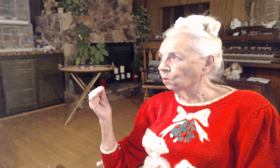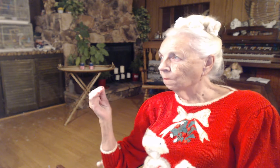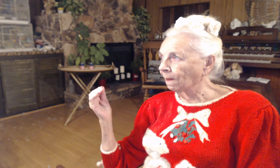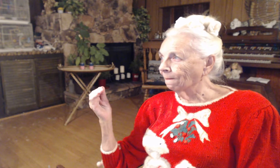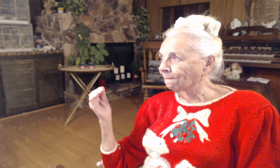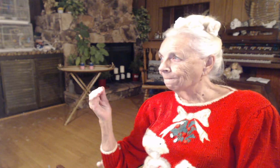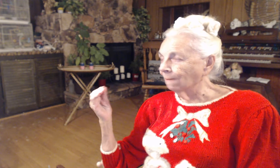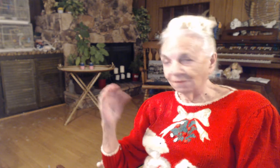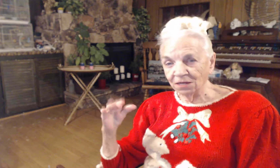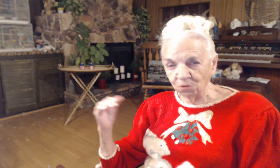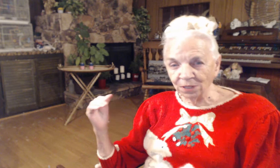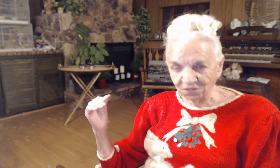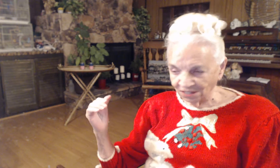So they do exist.